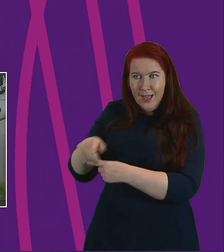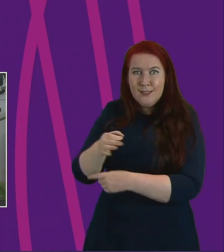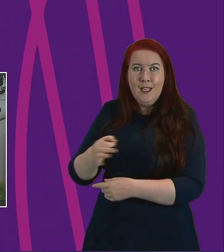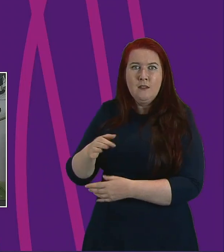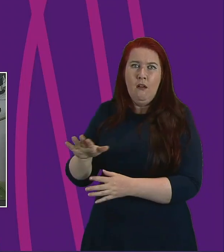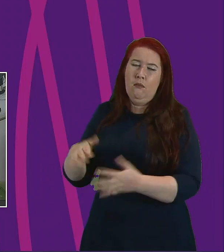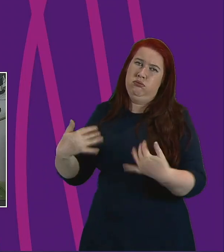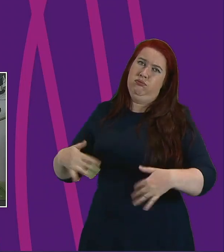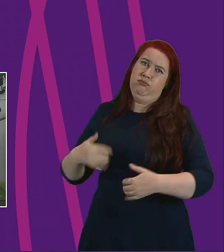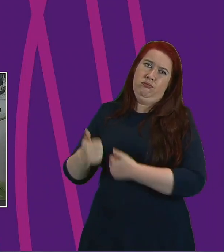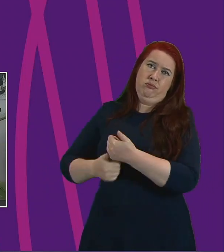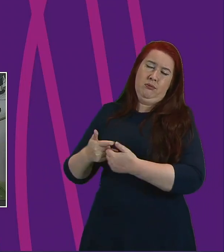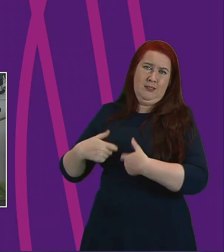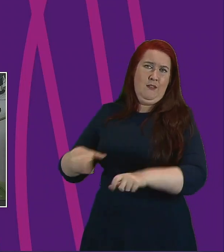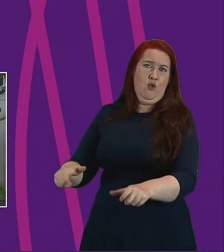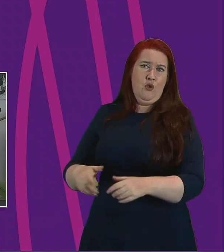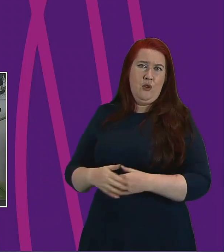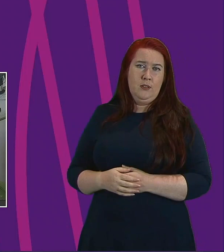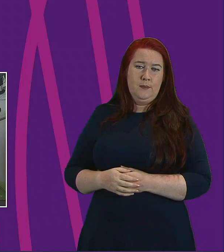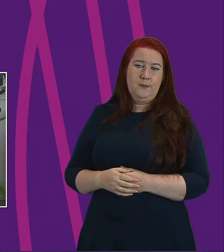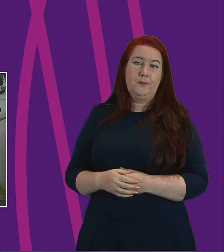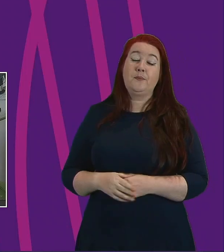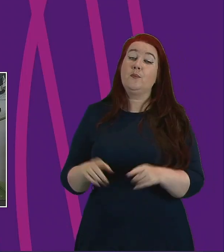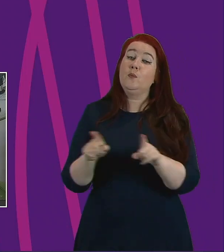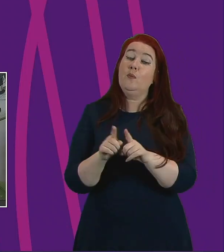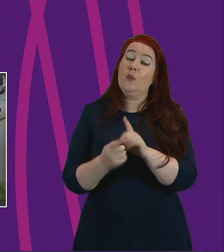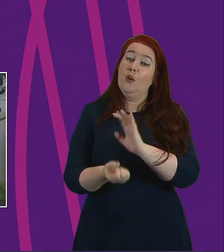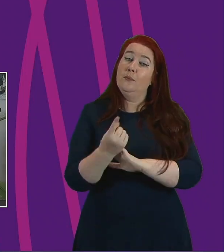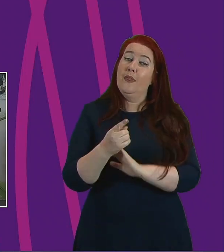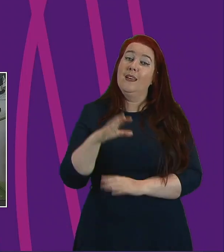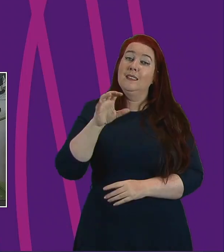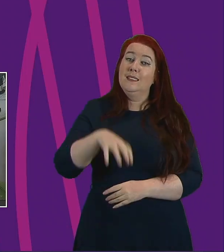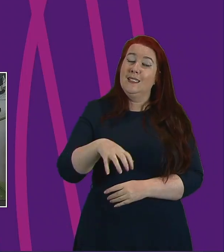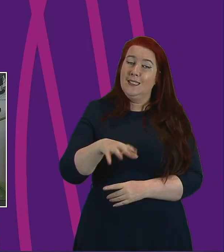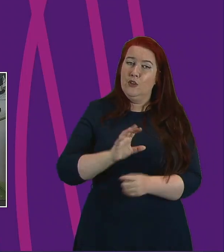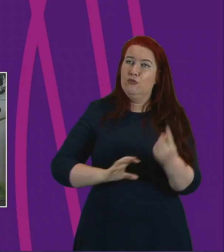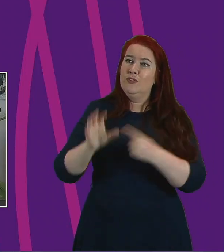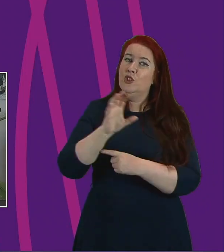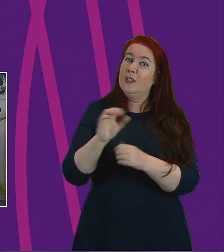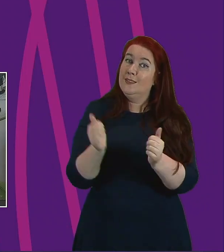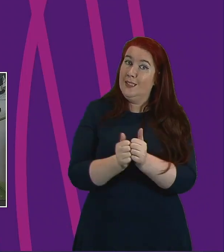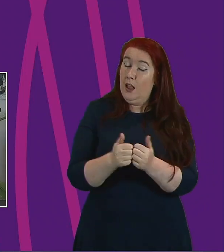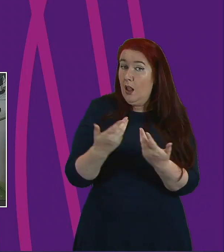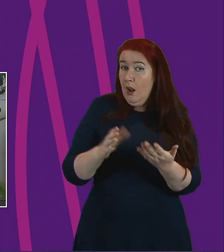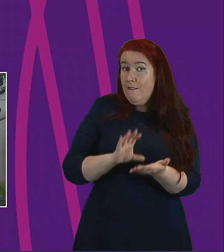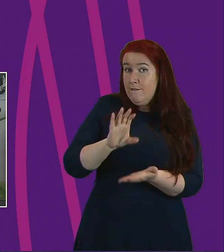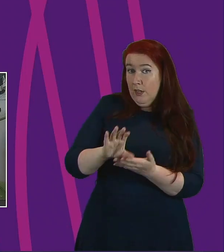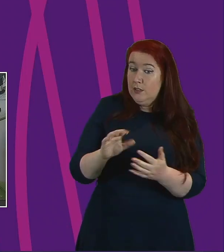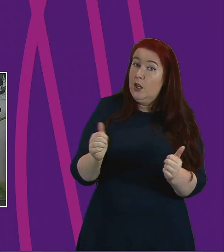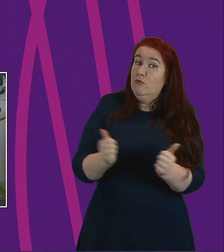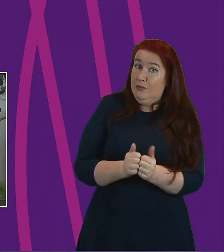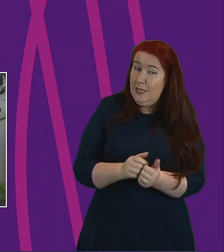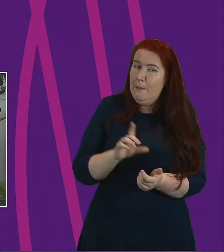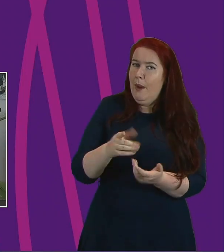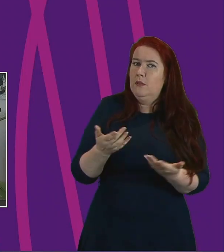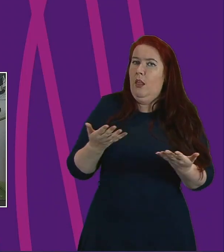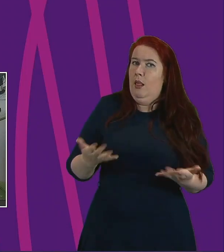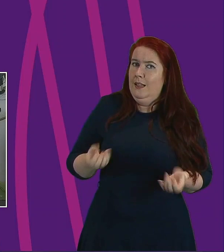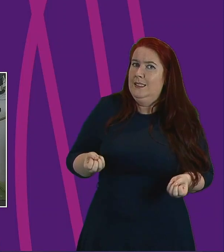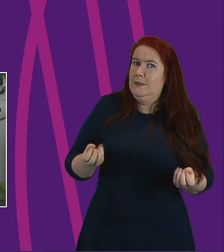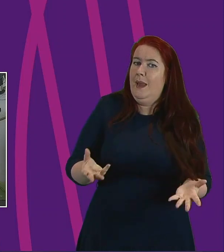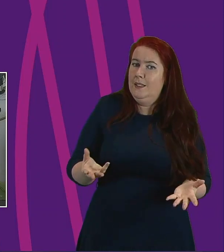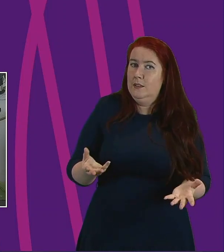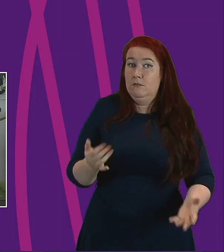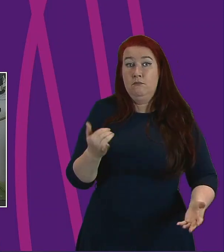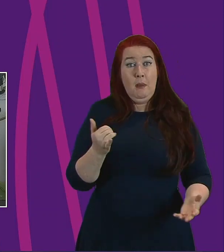We also have a chance to look at things like the city-region deal, funding that has been committed but not spent. Have our priorities